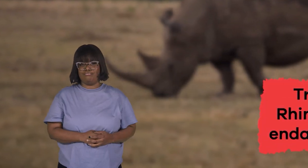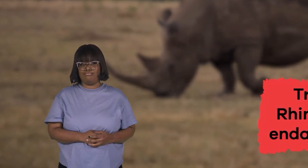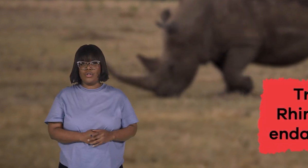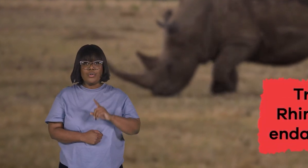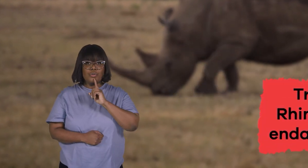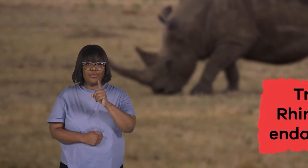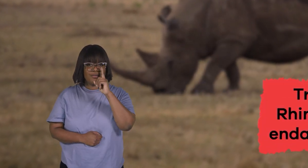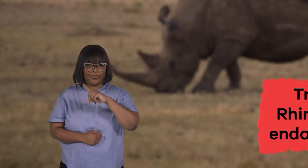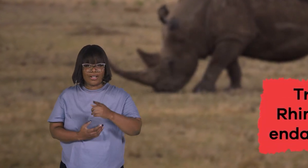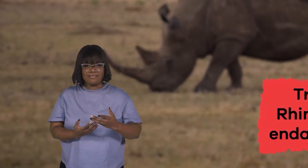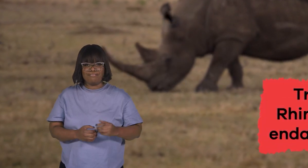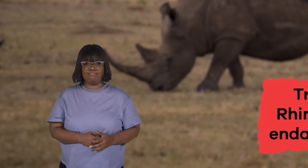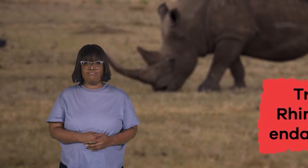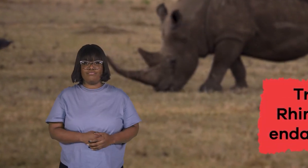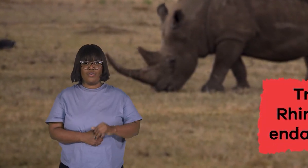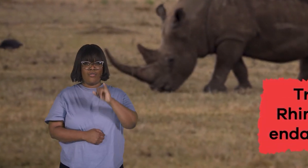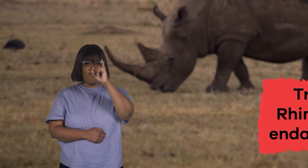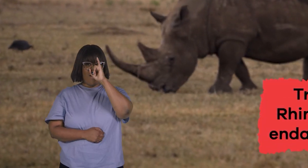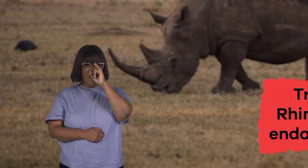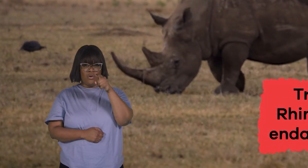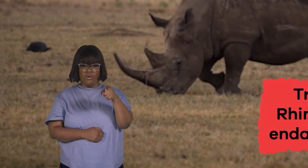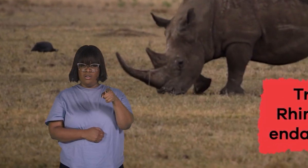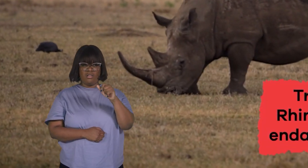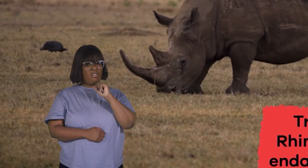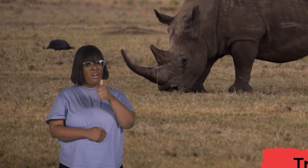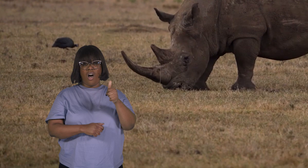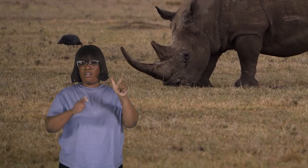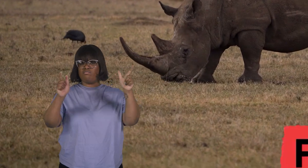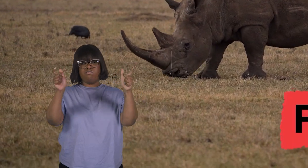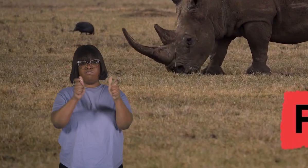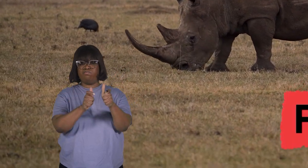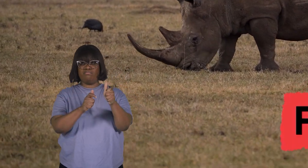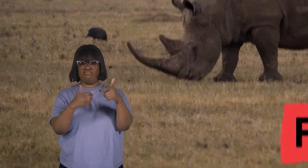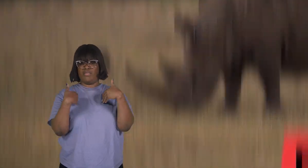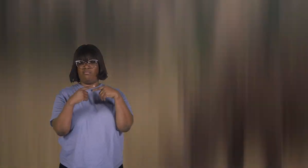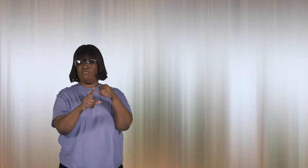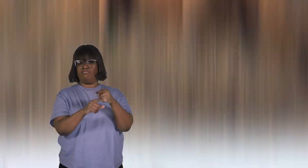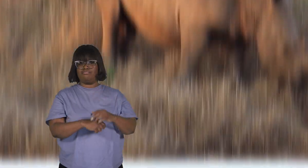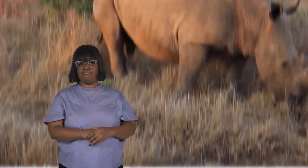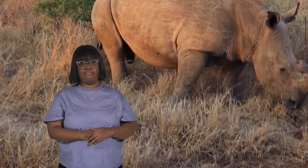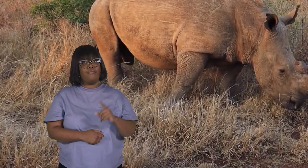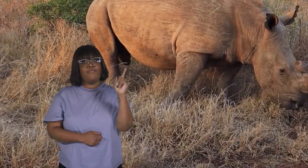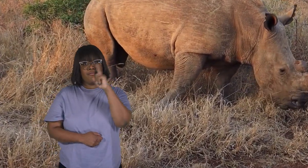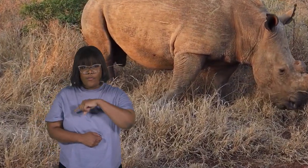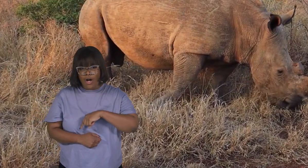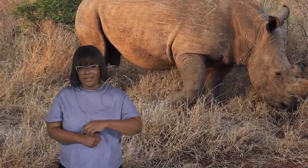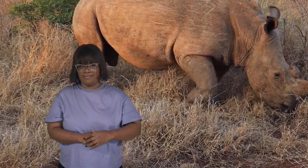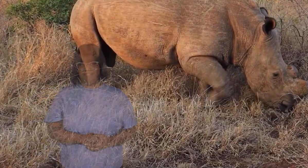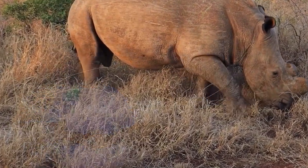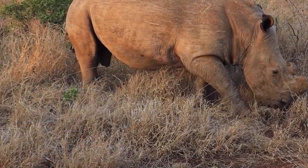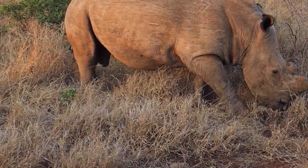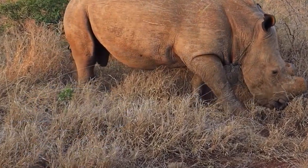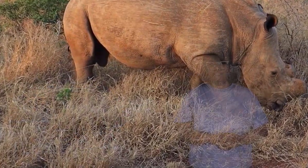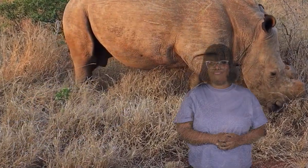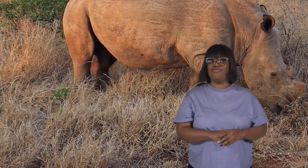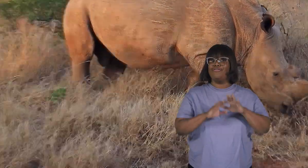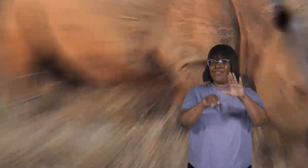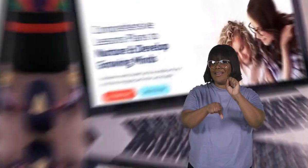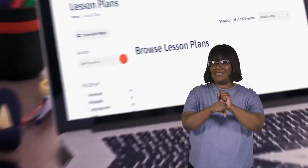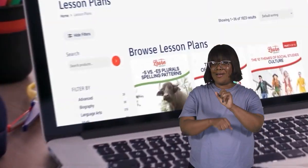rhinos are not an endangered species. A. A. Well done, rhino experts. If